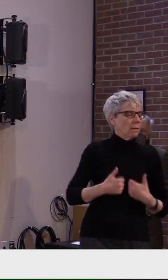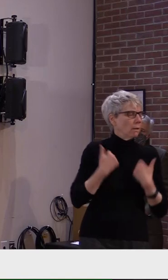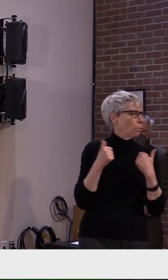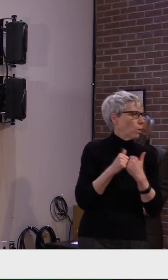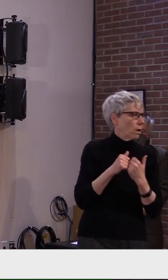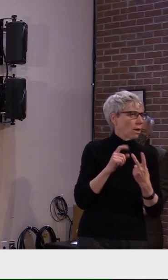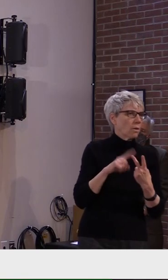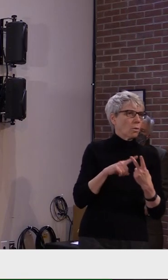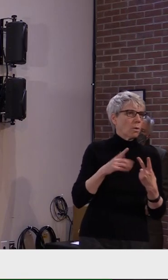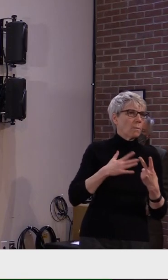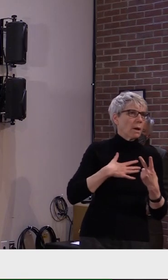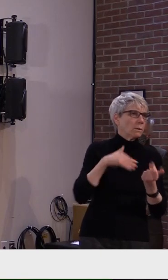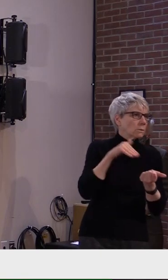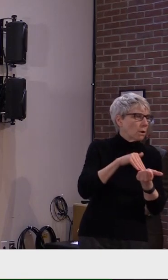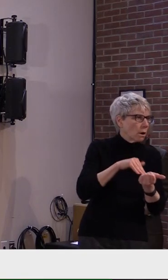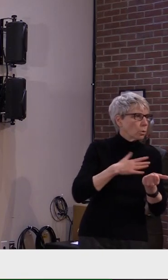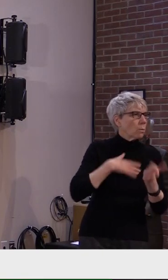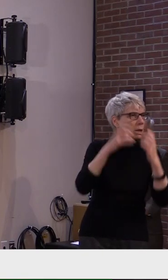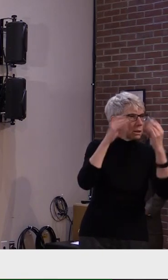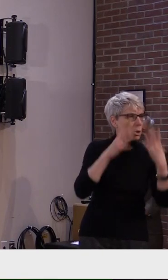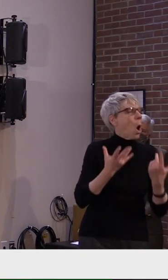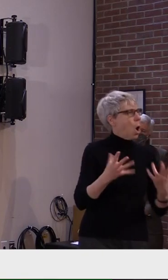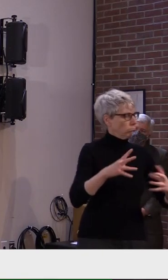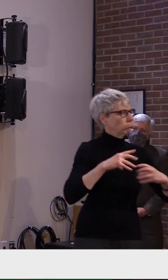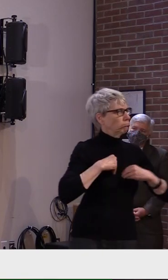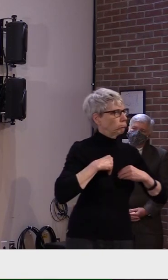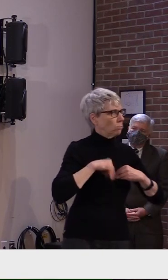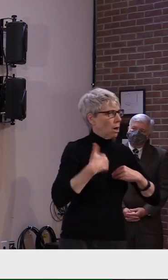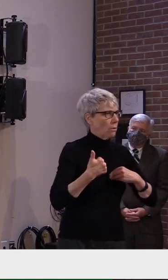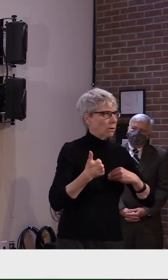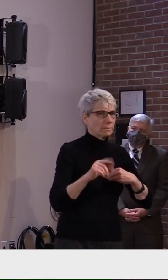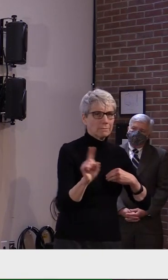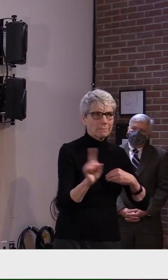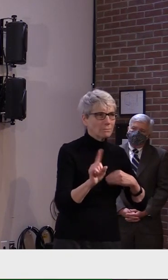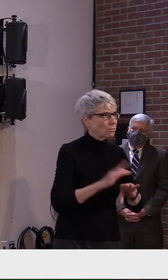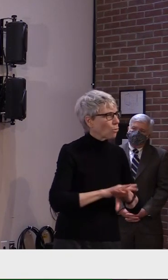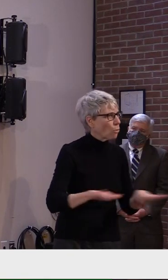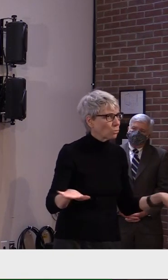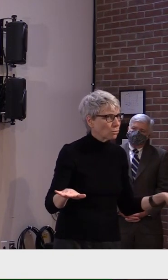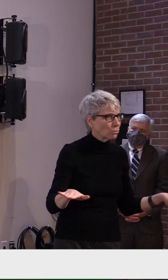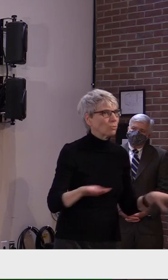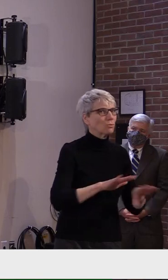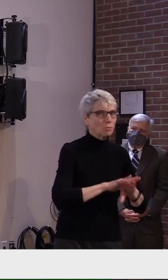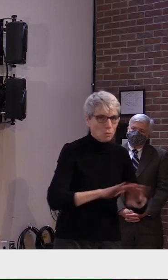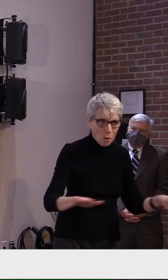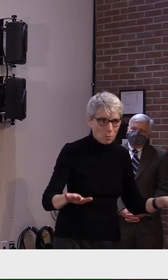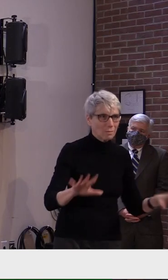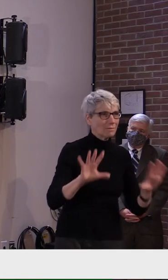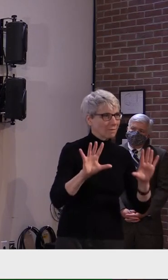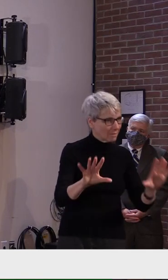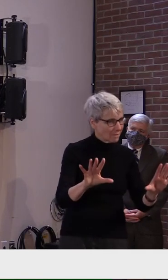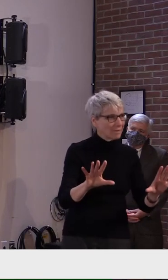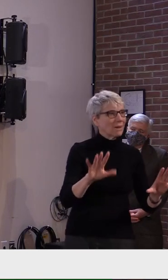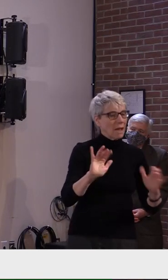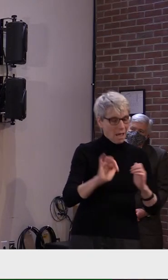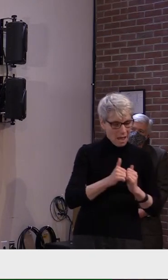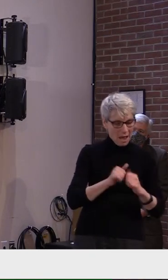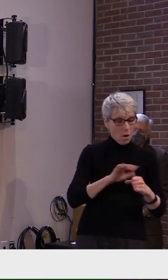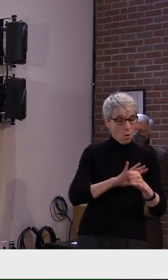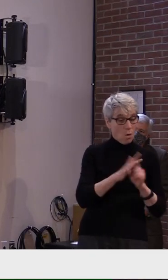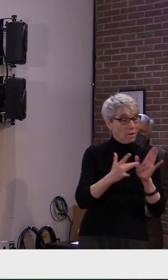or a teacher. Because otherwise, it is an unnecessary contact. And that's how COVID spreads like